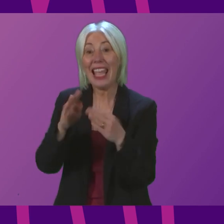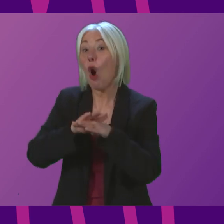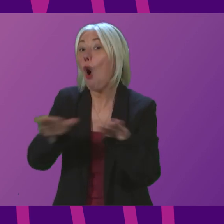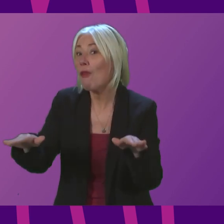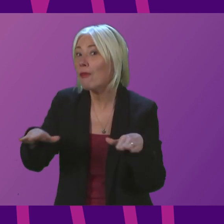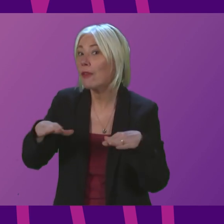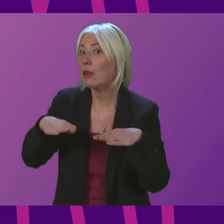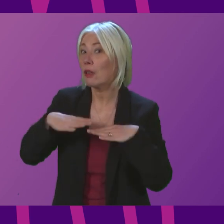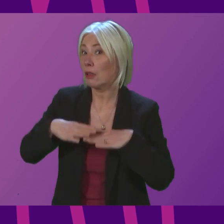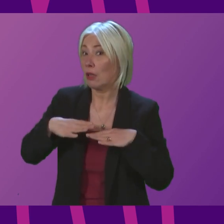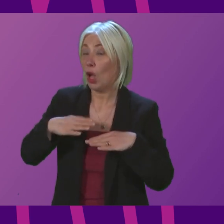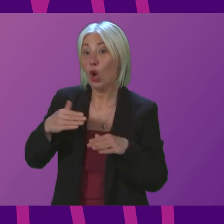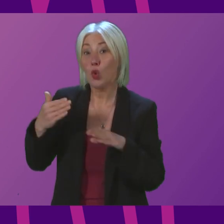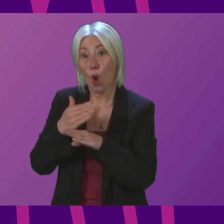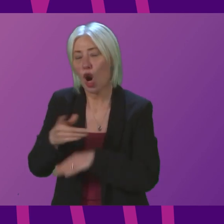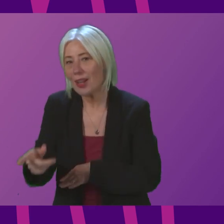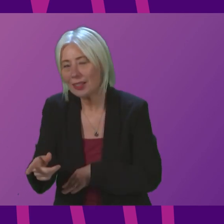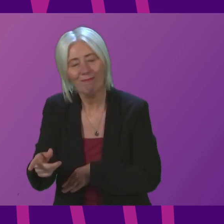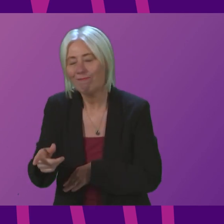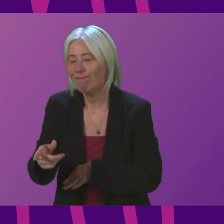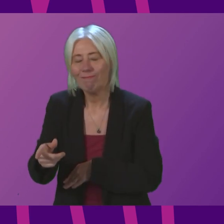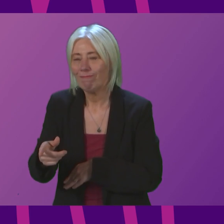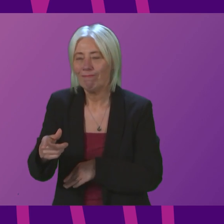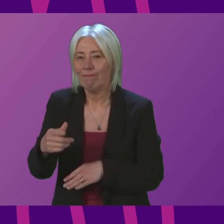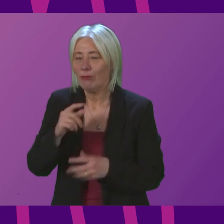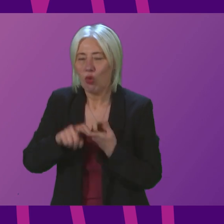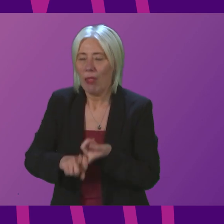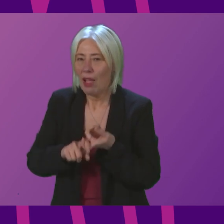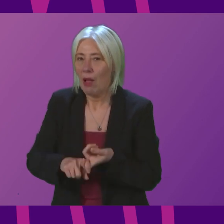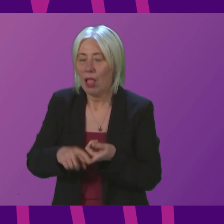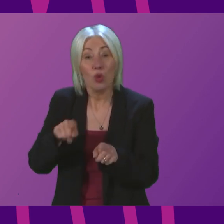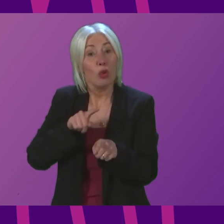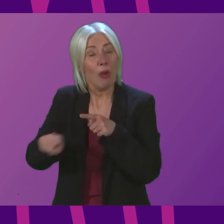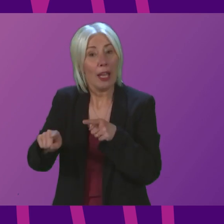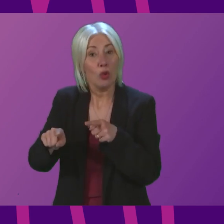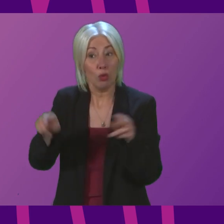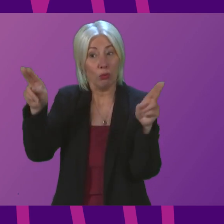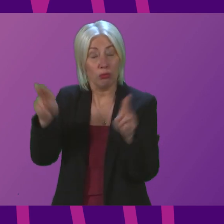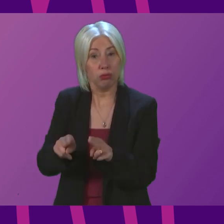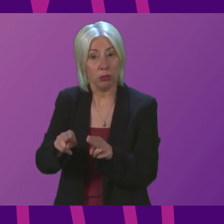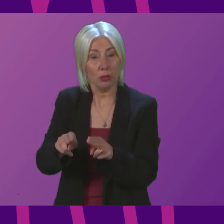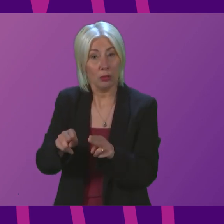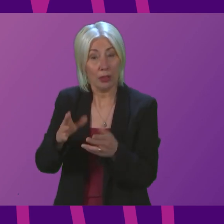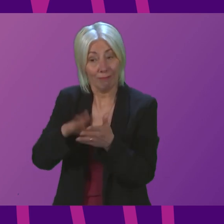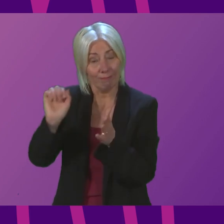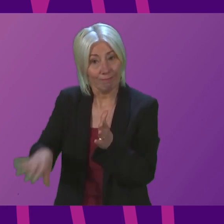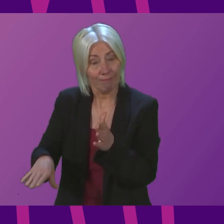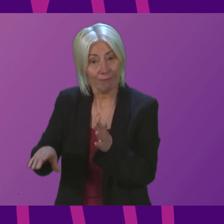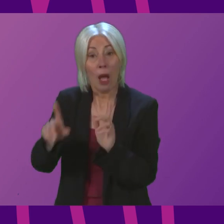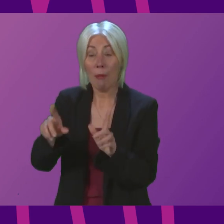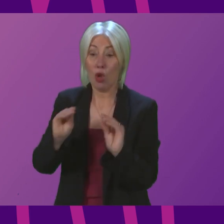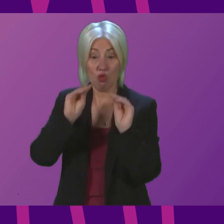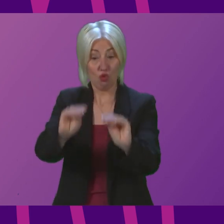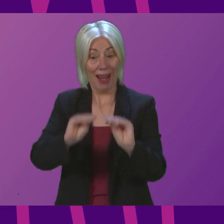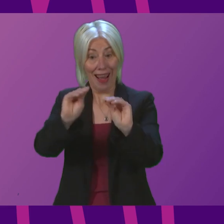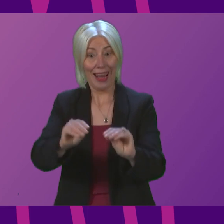train drivers that is a process we are trying to work out to eliminate but obviously the training of drivers